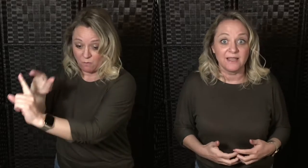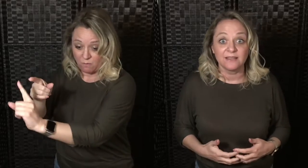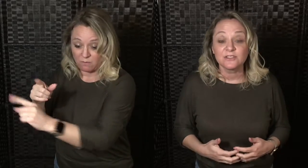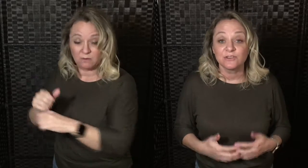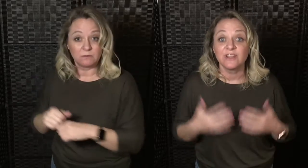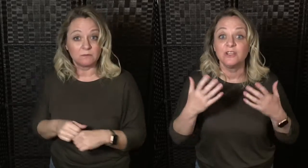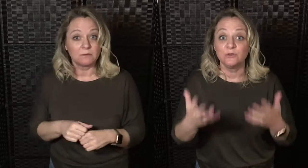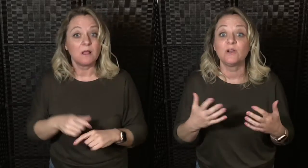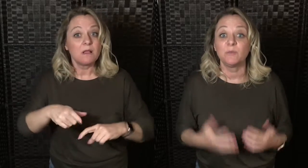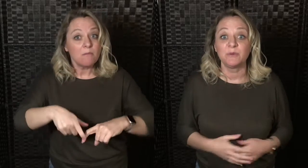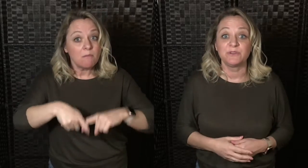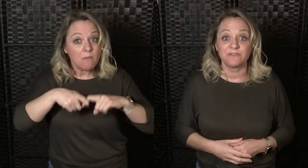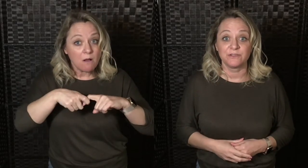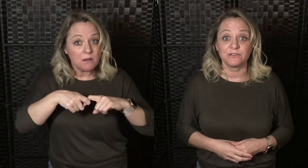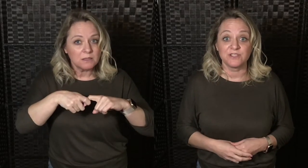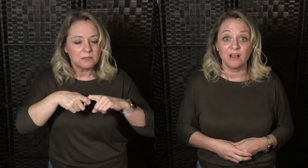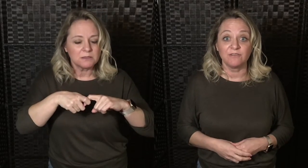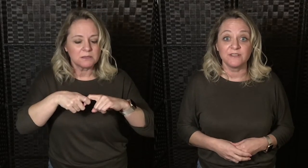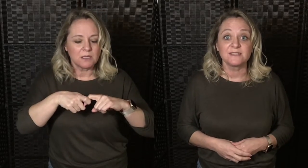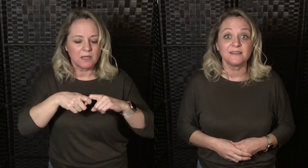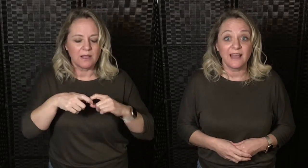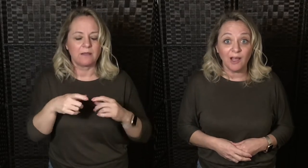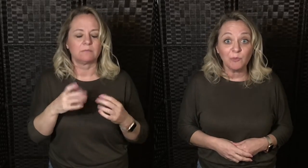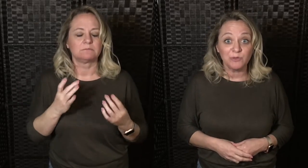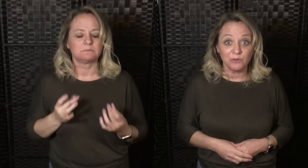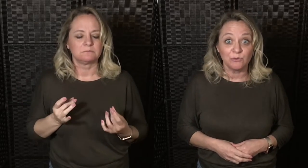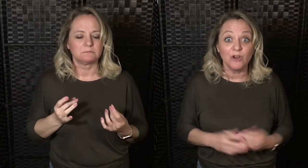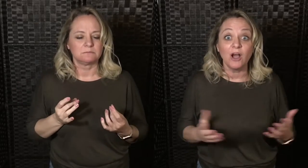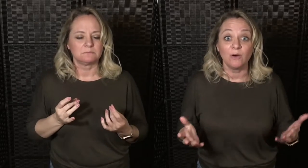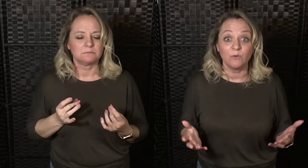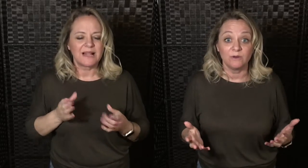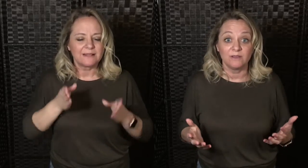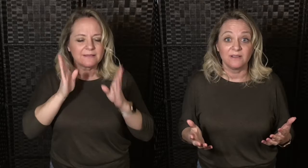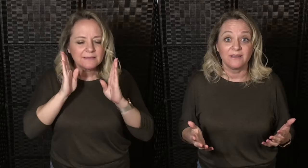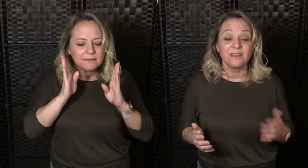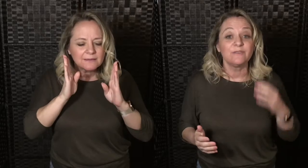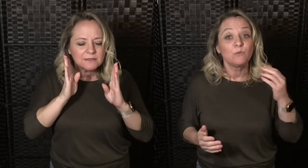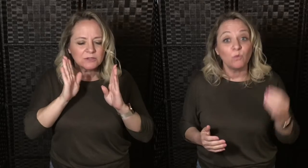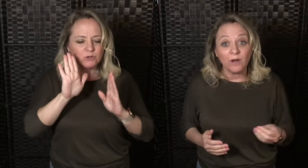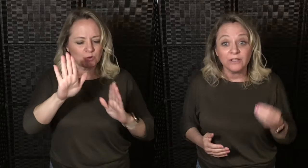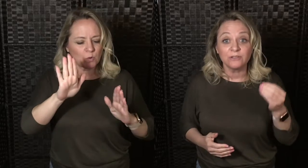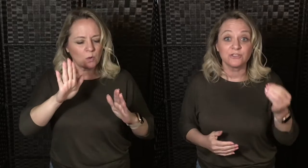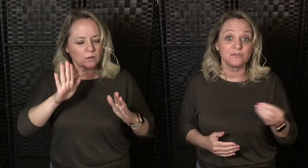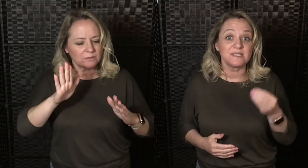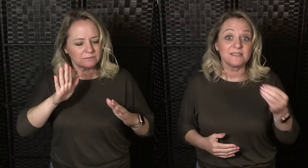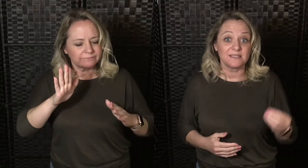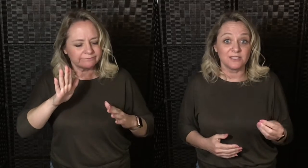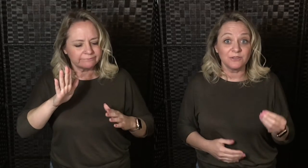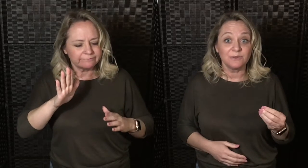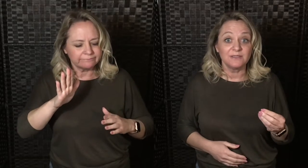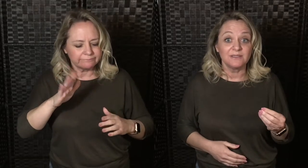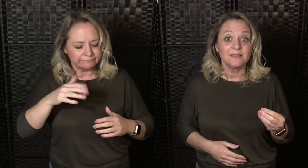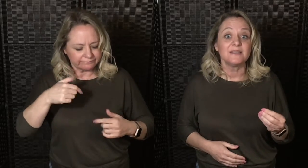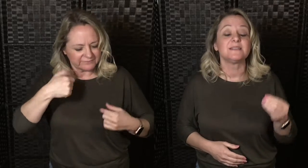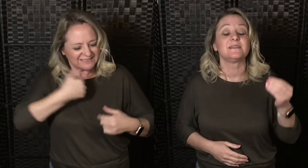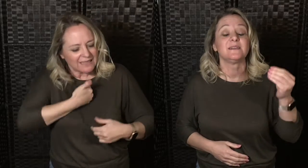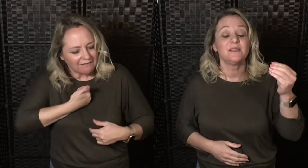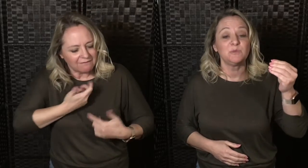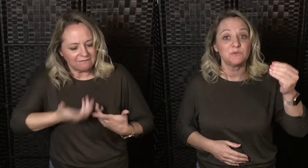answer that you come up with for yourself is going to help you know if what you're choosing to do is going to keep you